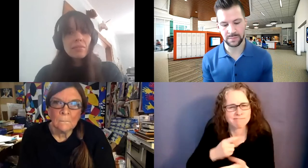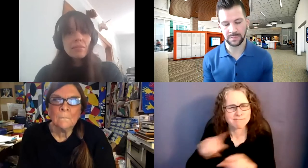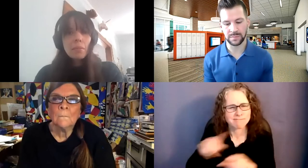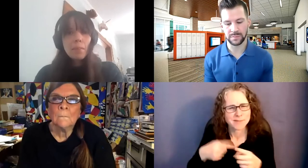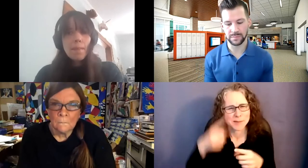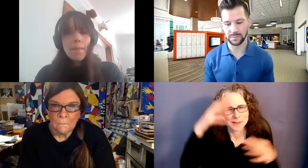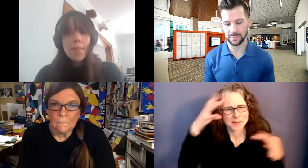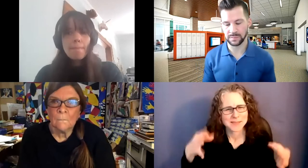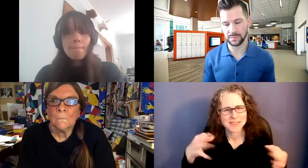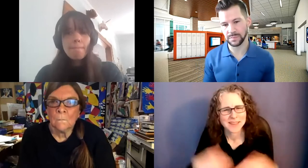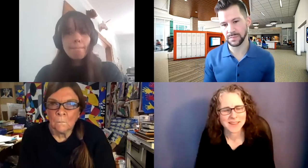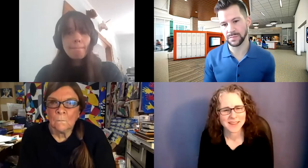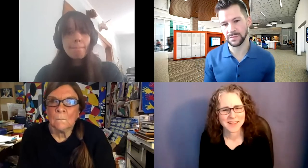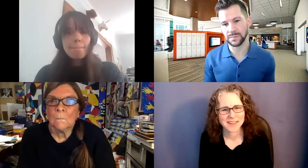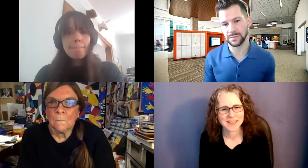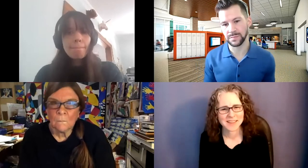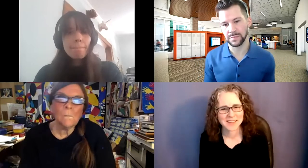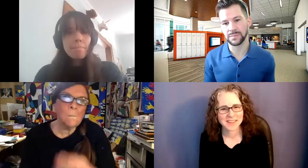Nancy signing.